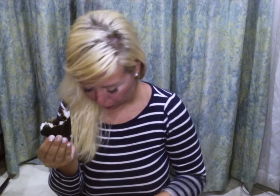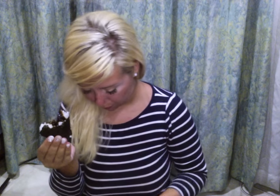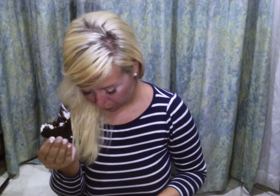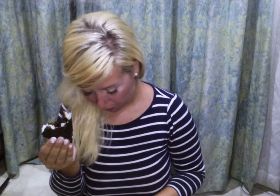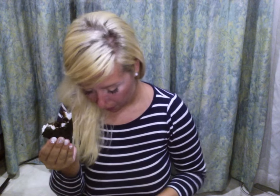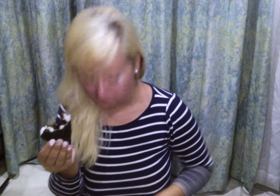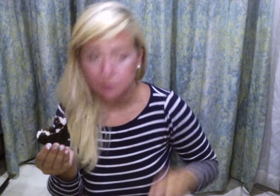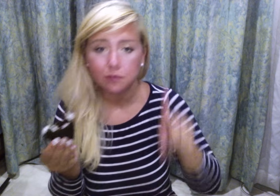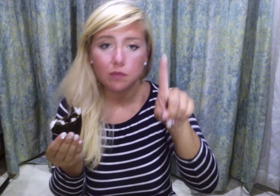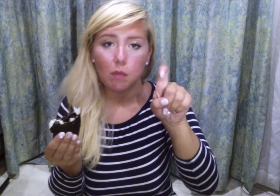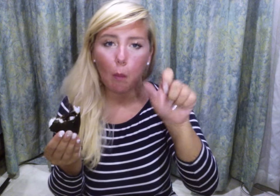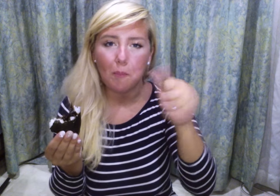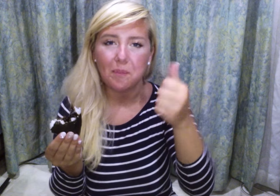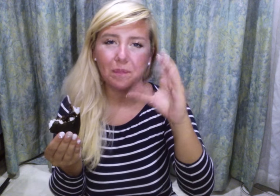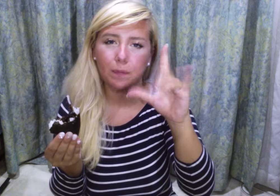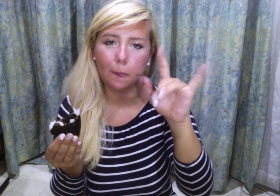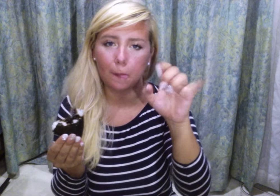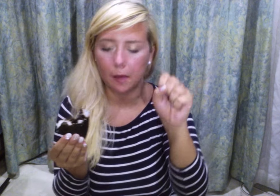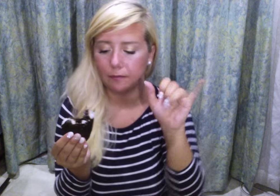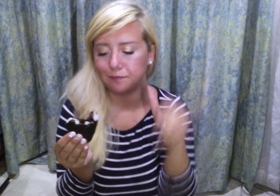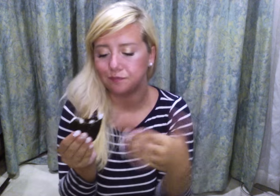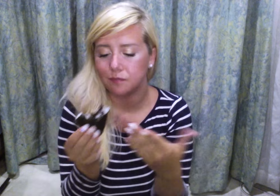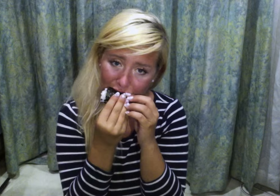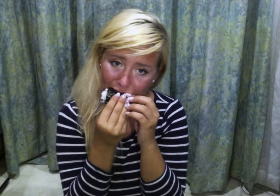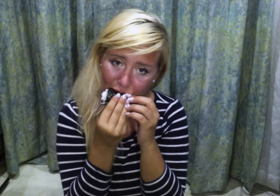where it says 110, that's the calorie count.